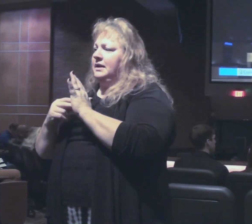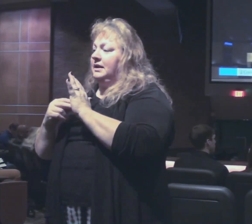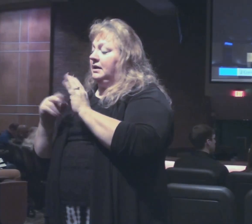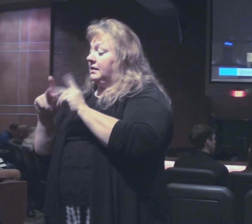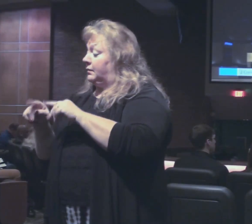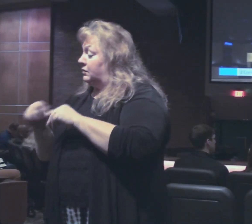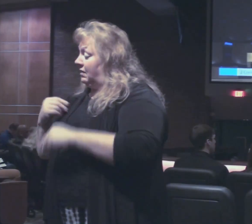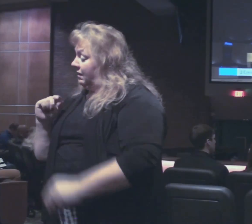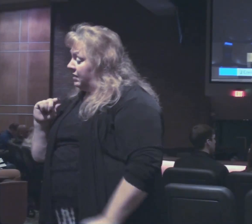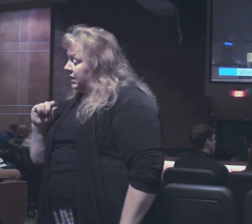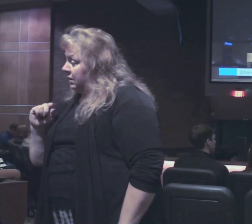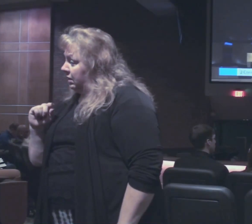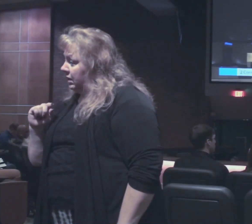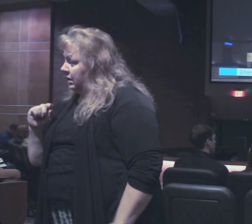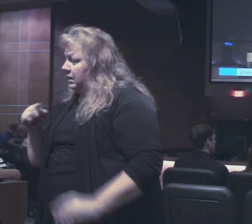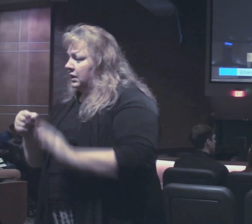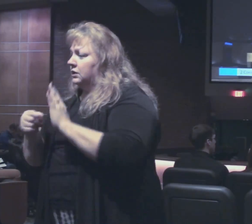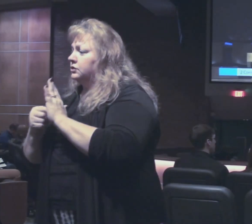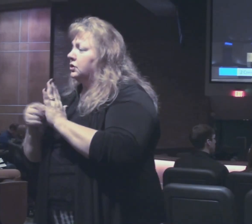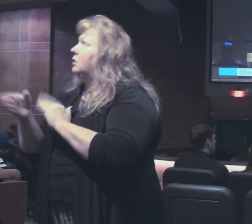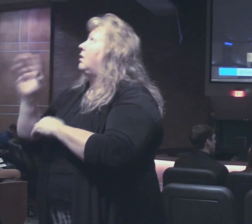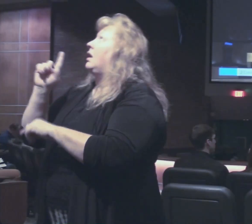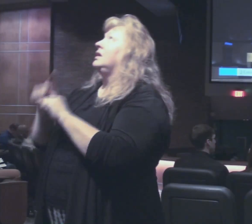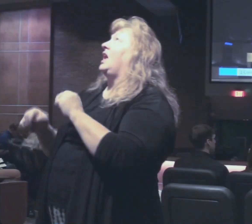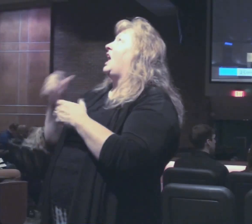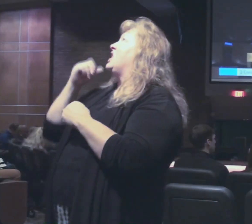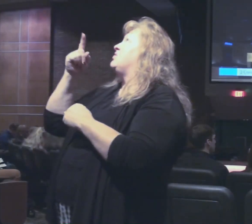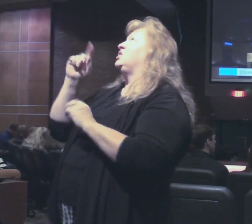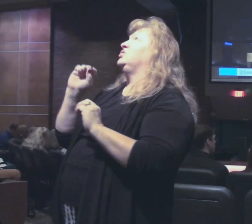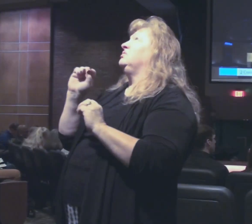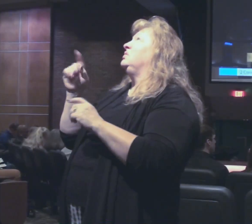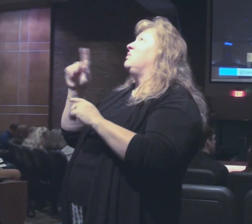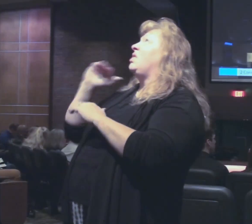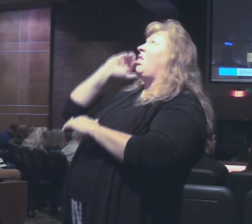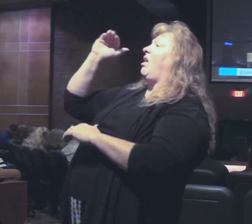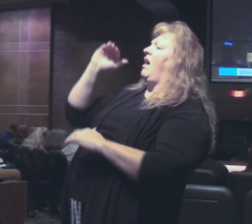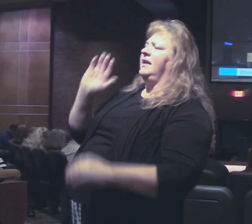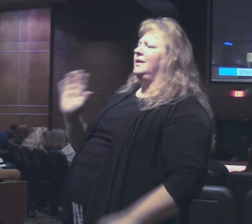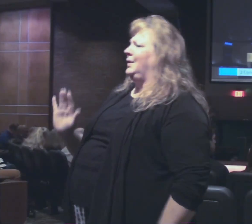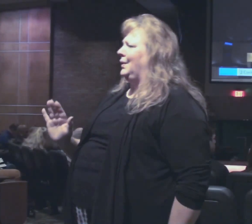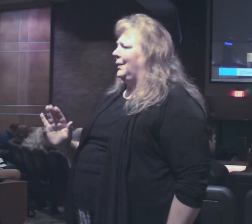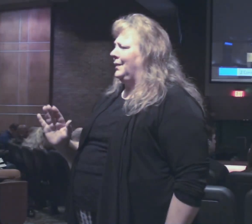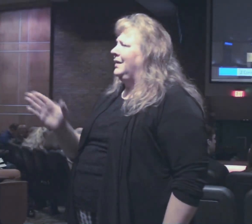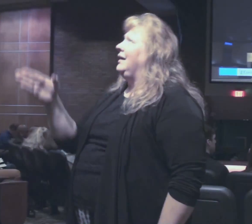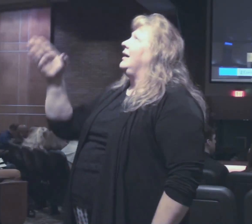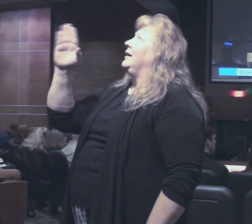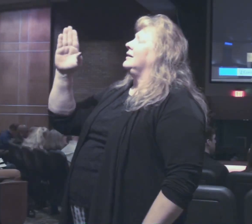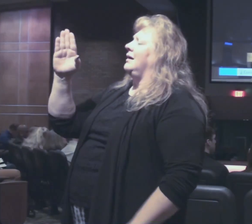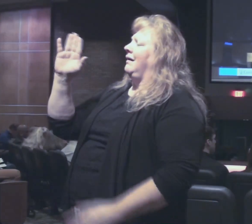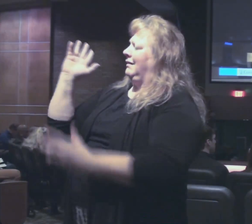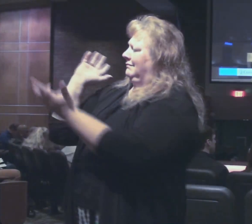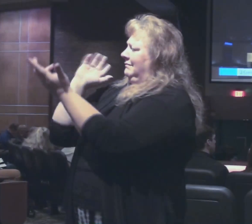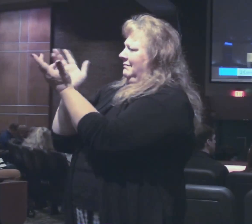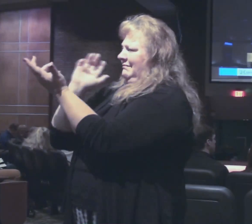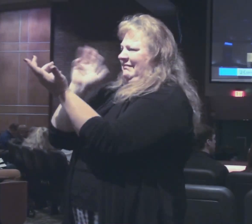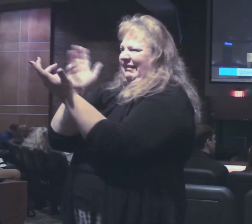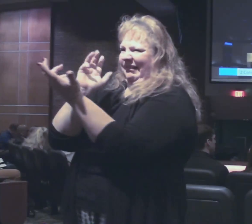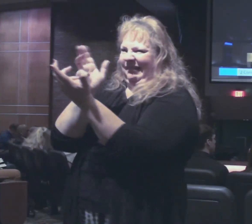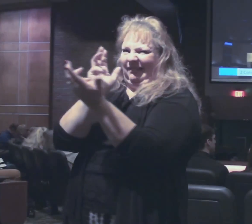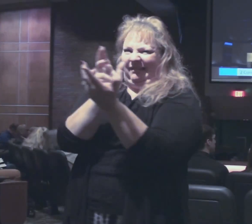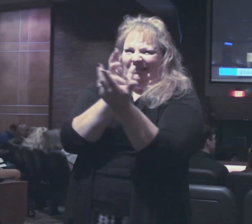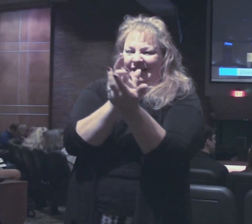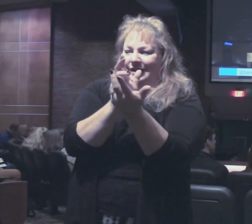little is demonstrating God can't trust him with much God tailors each situation